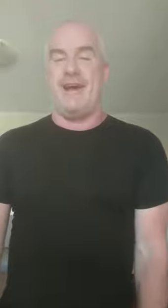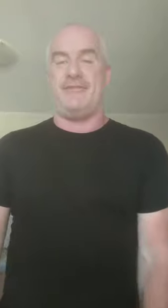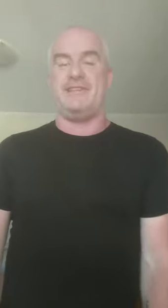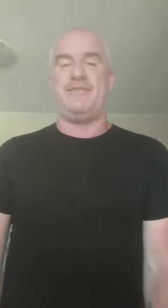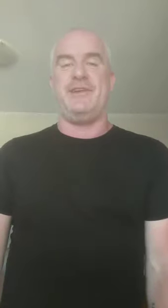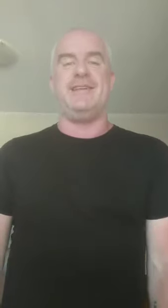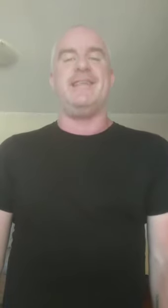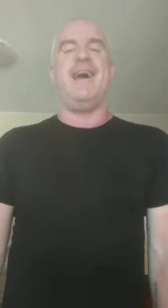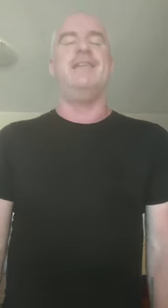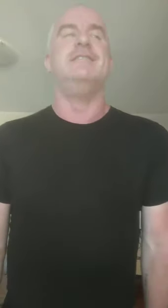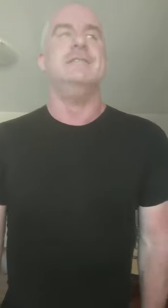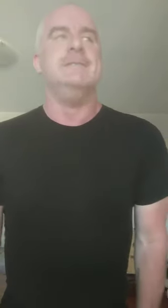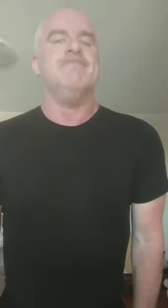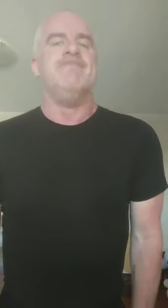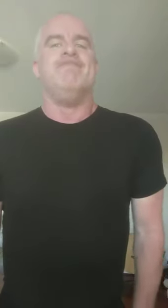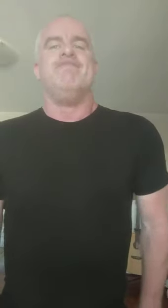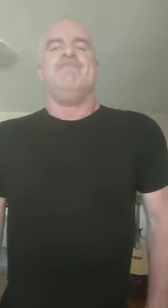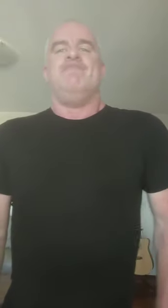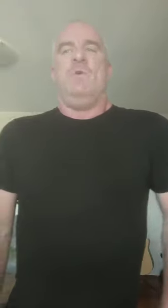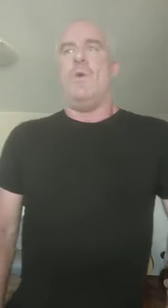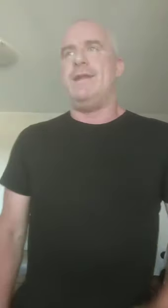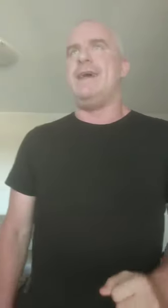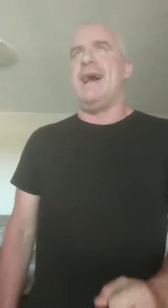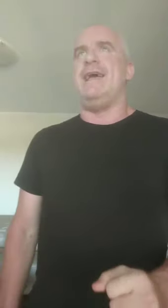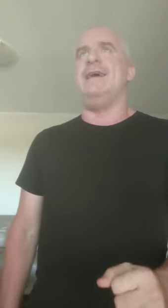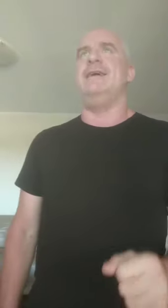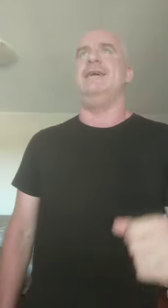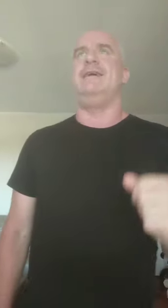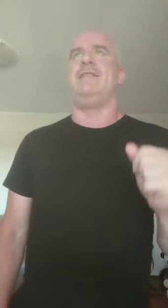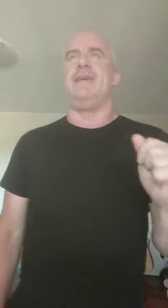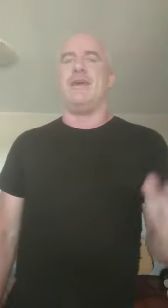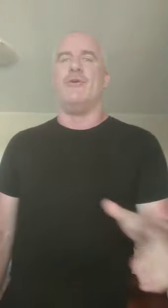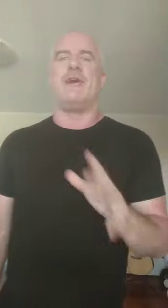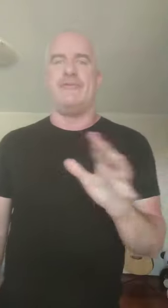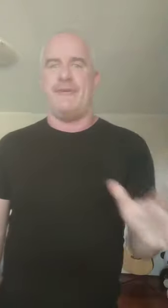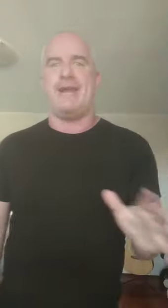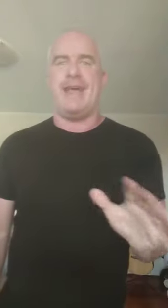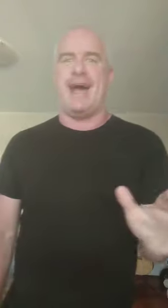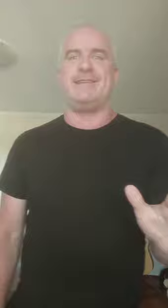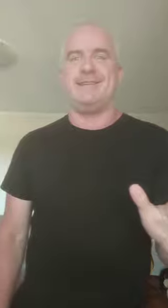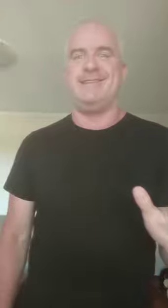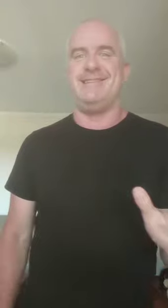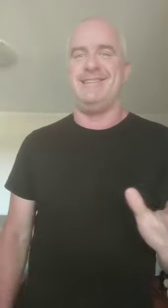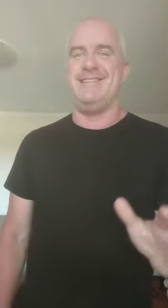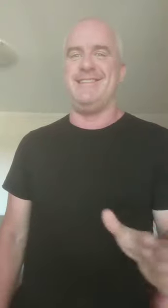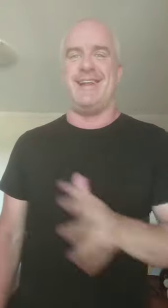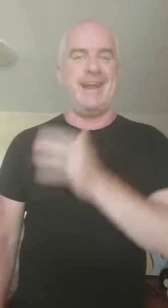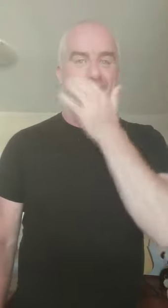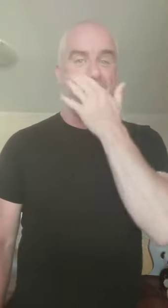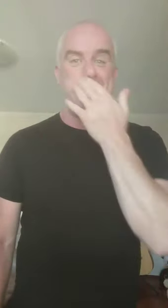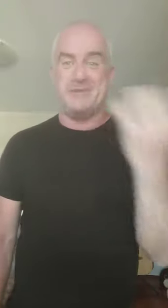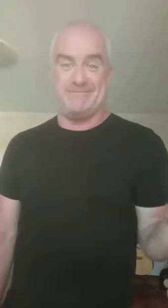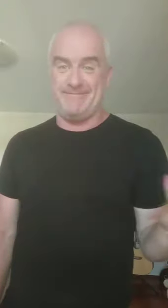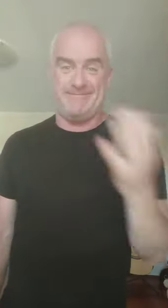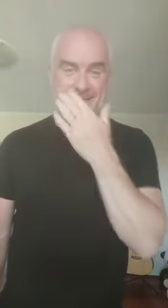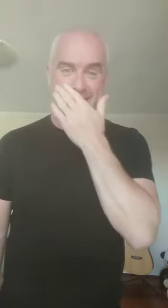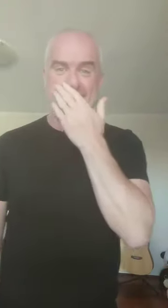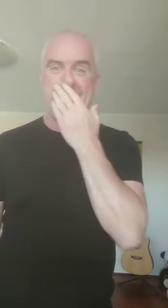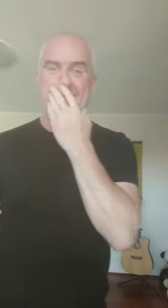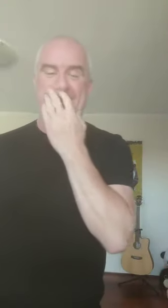enough. This feeling that one day they're all gonna find out that I don't know what I'm doing. That, you know,